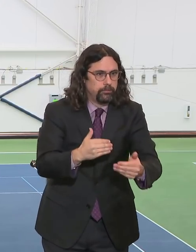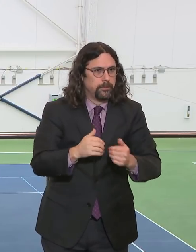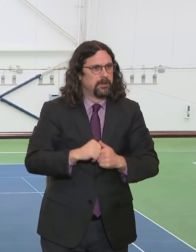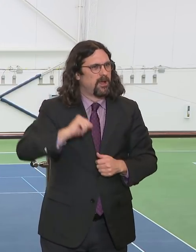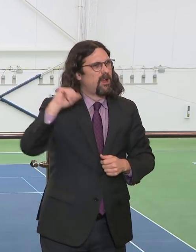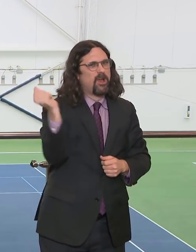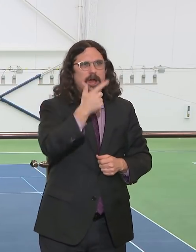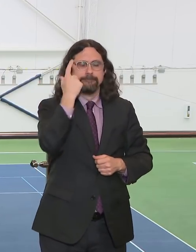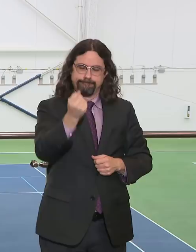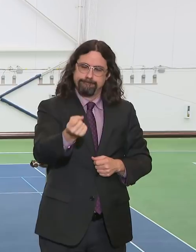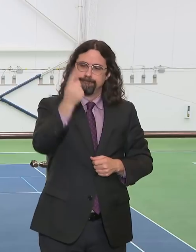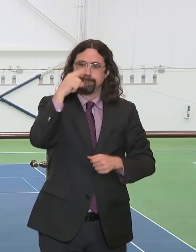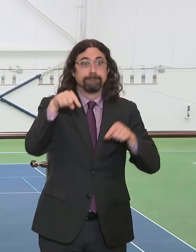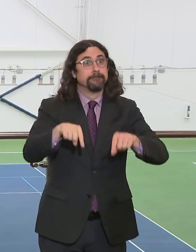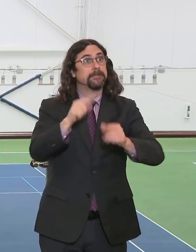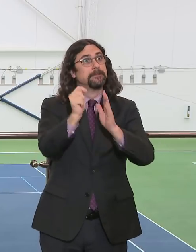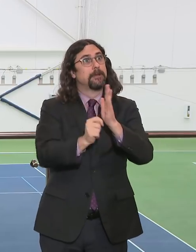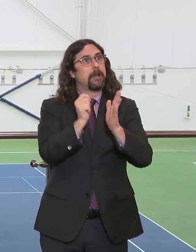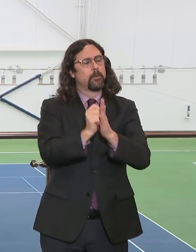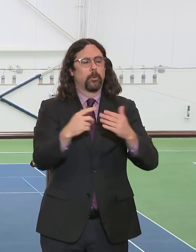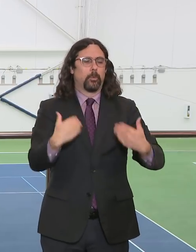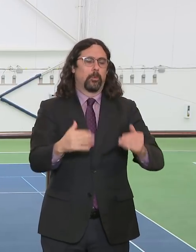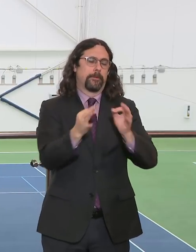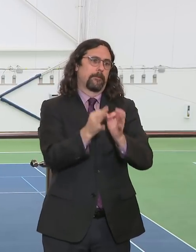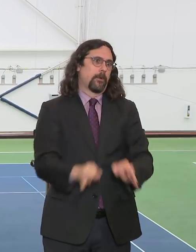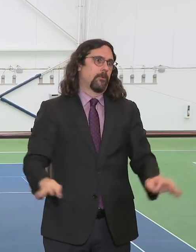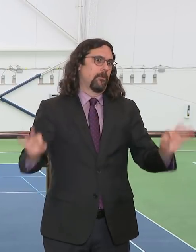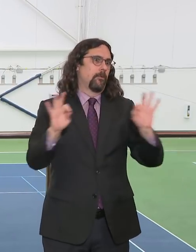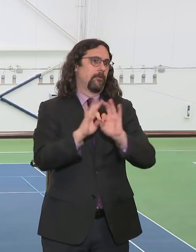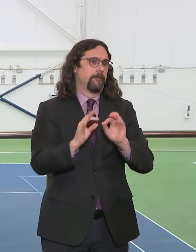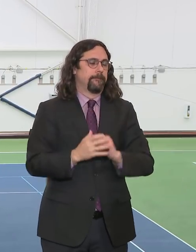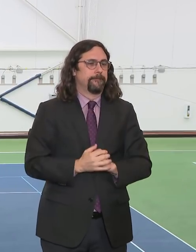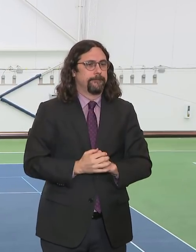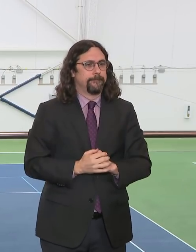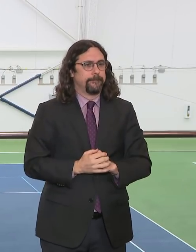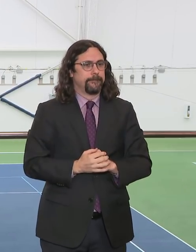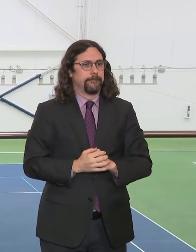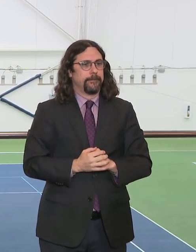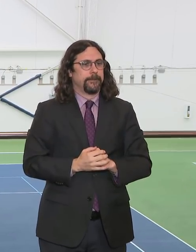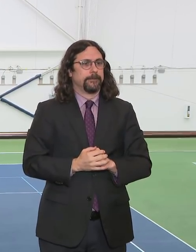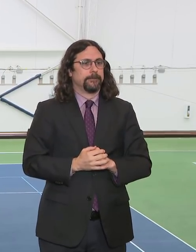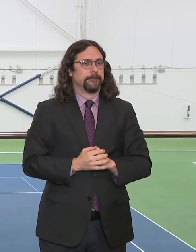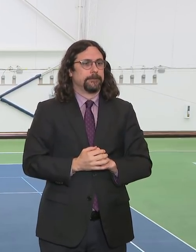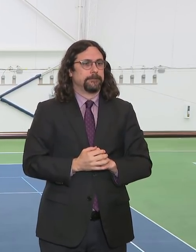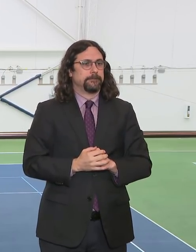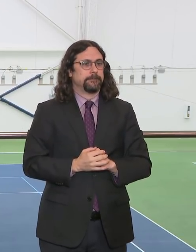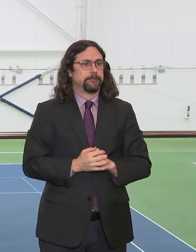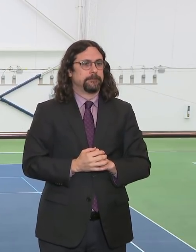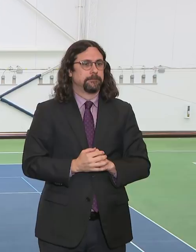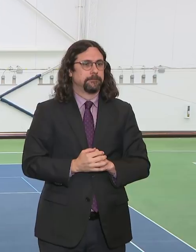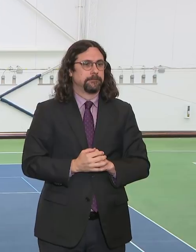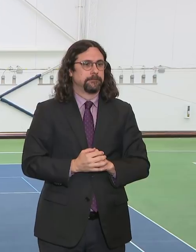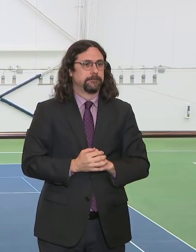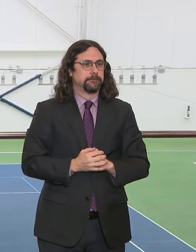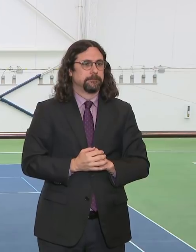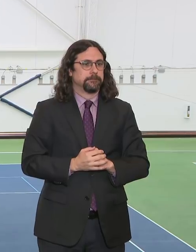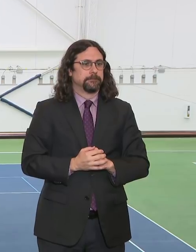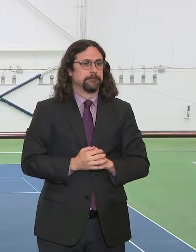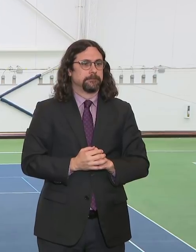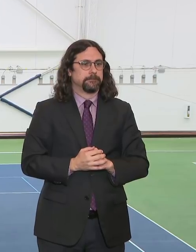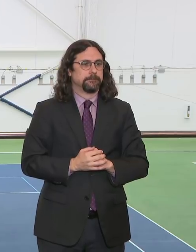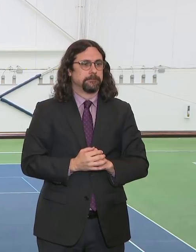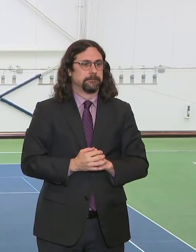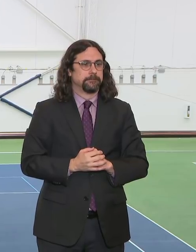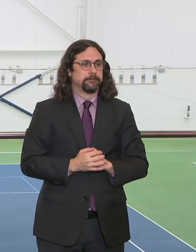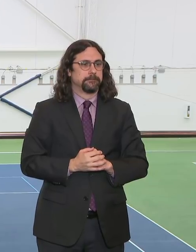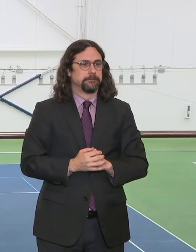So right here, at the Billie Jean King Center, named after someone who's such a hero to so many